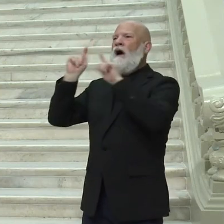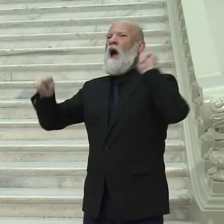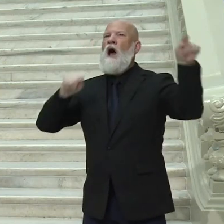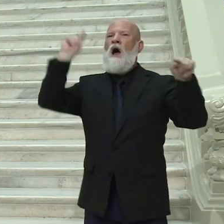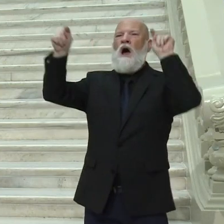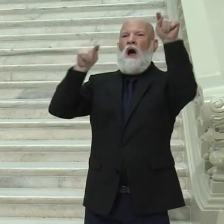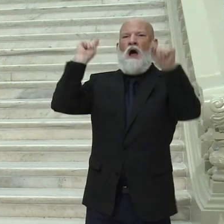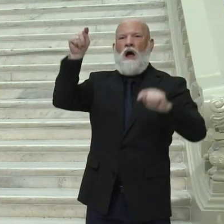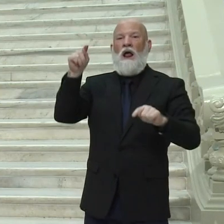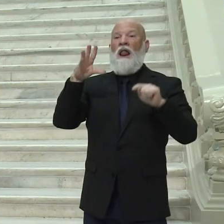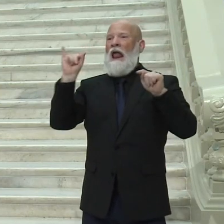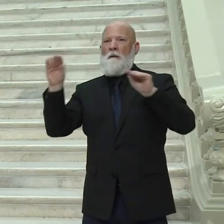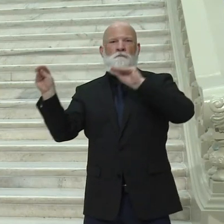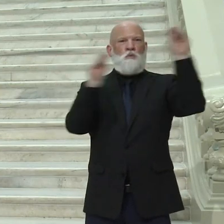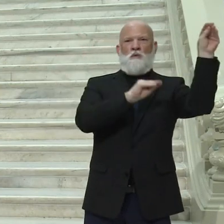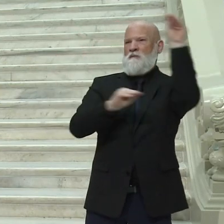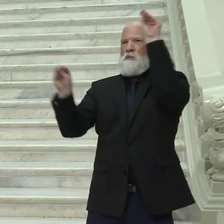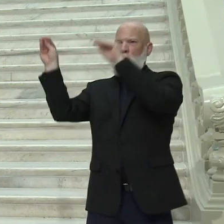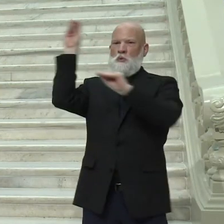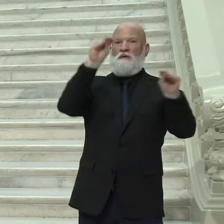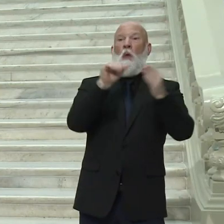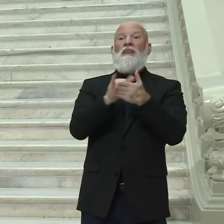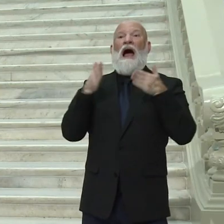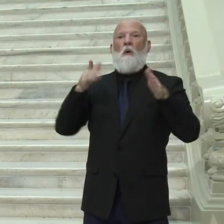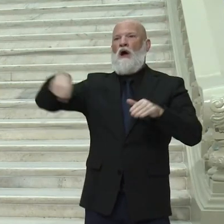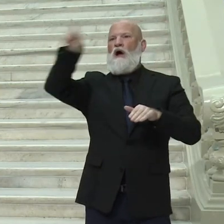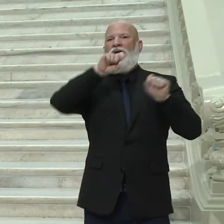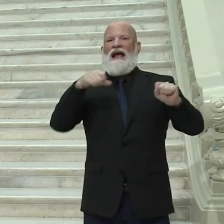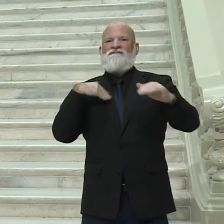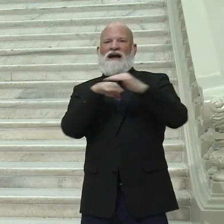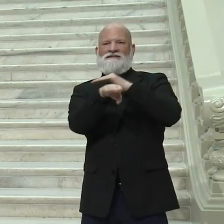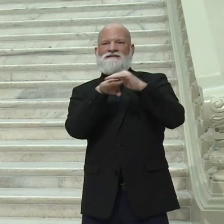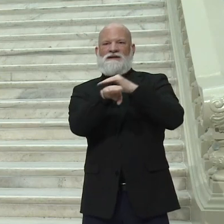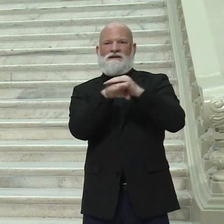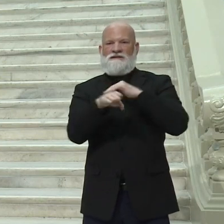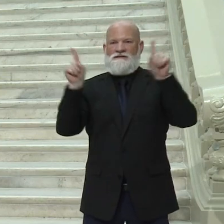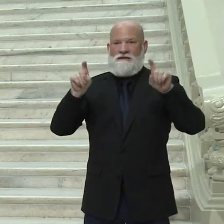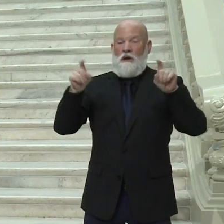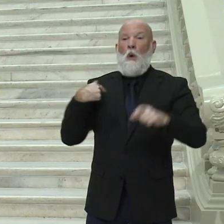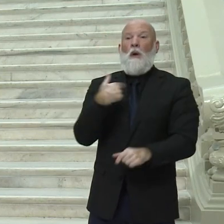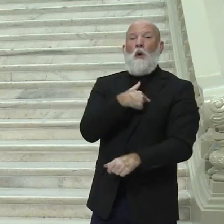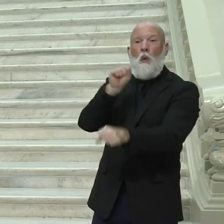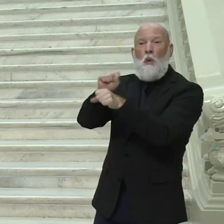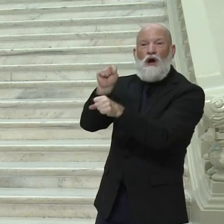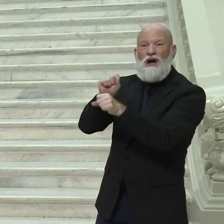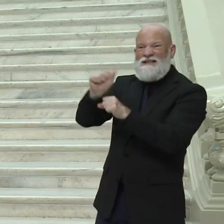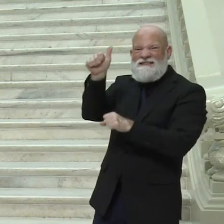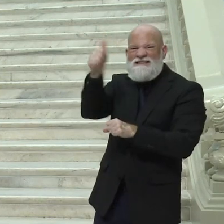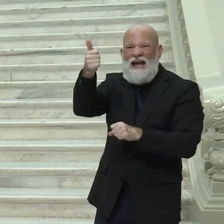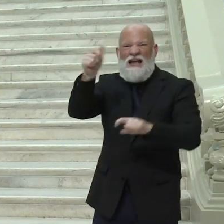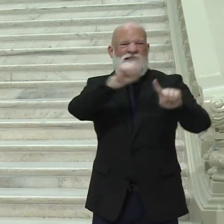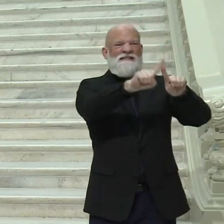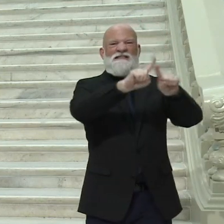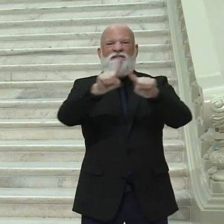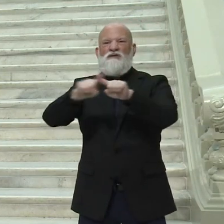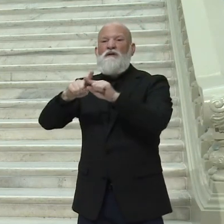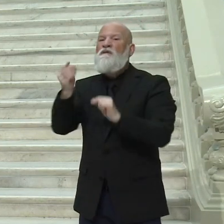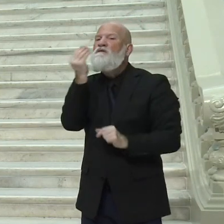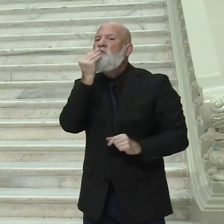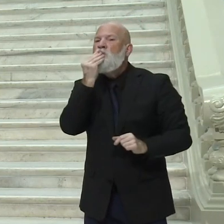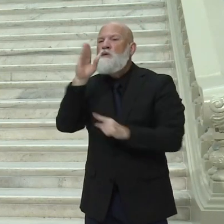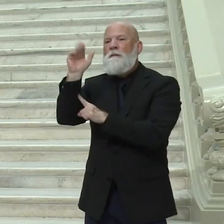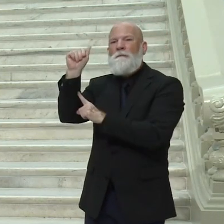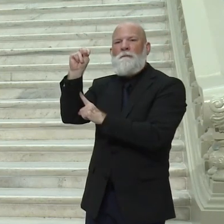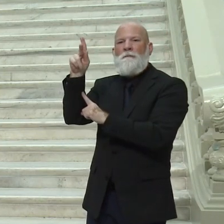her team. We continue to work at more than 10 food banks across the state of Georgia where we've supported the movement of more than 89